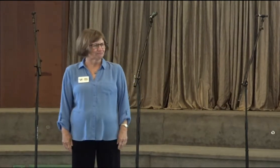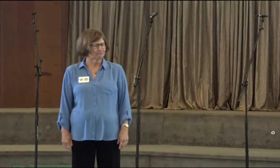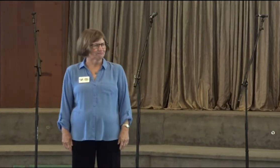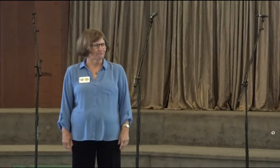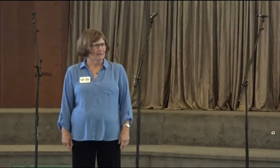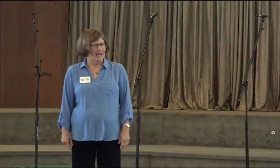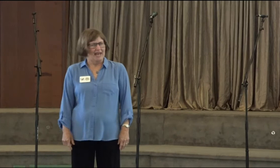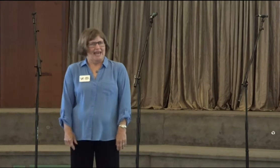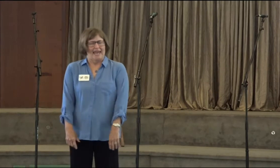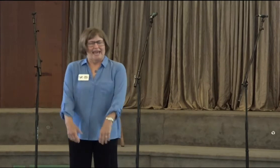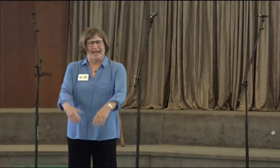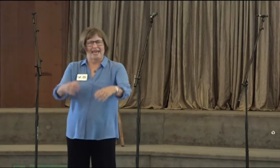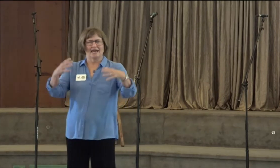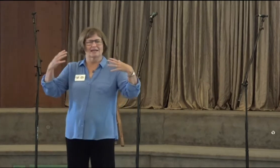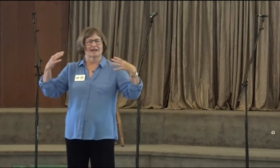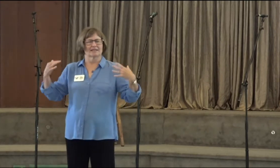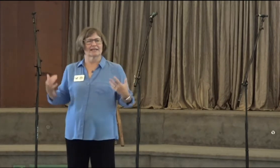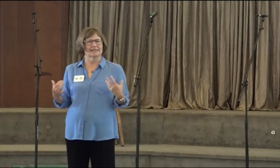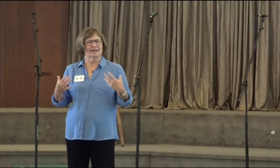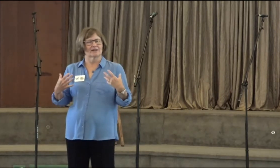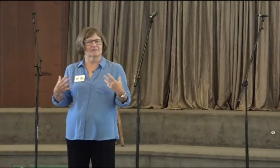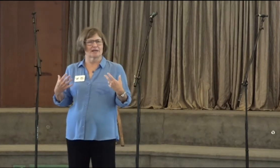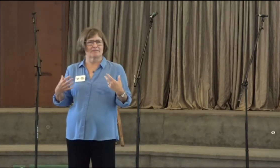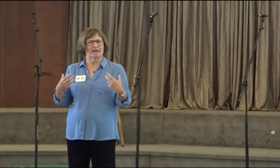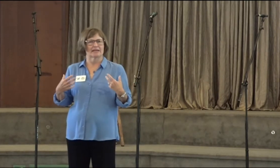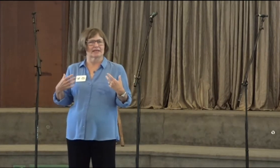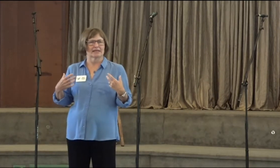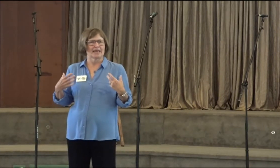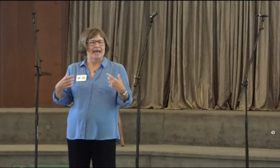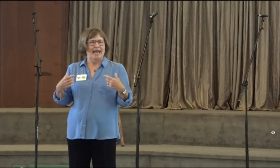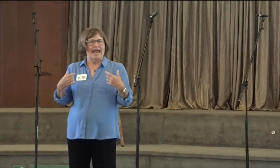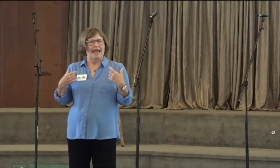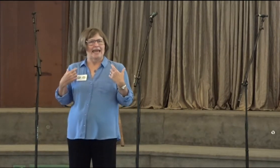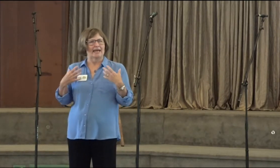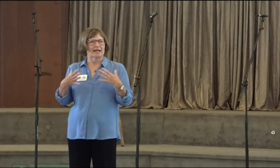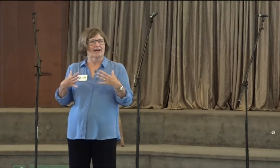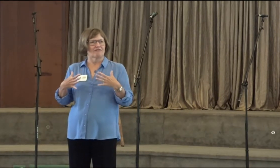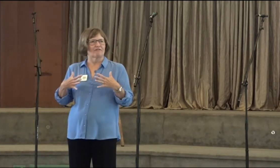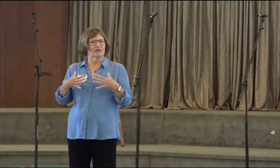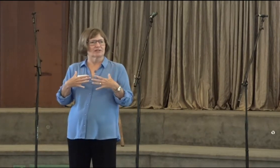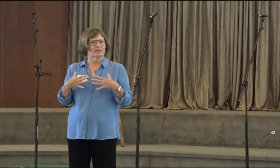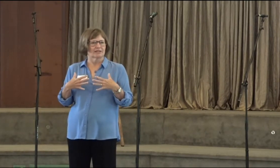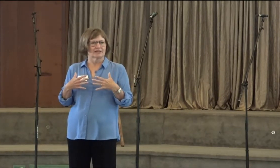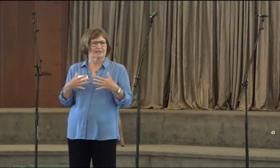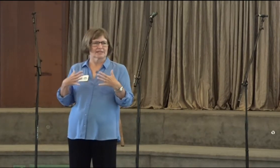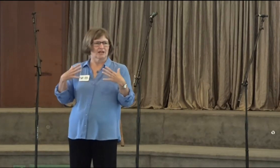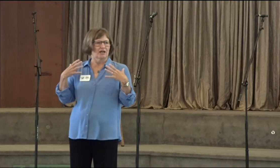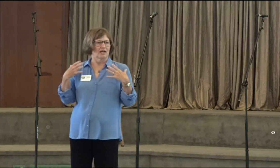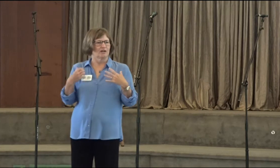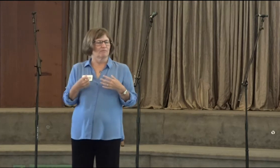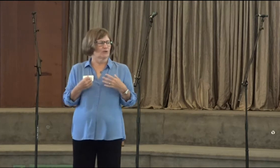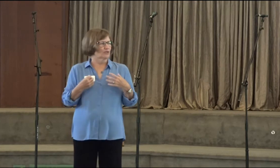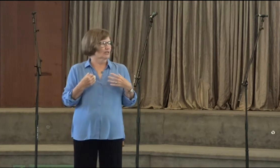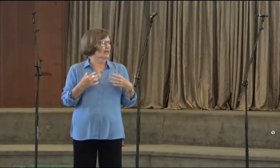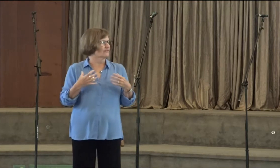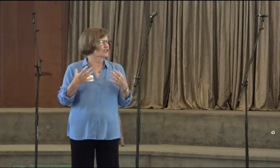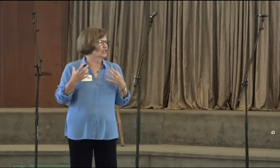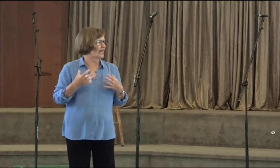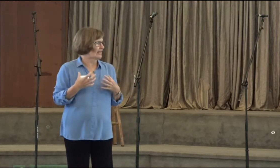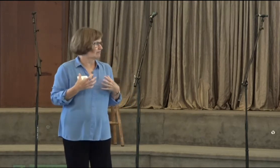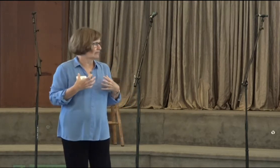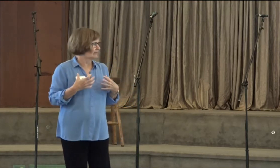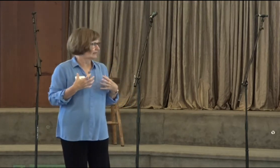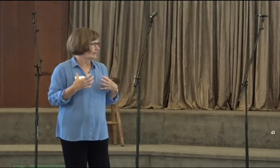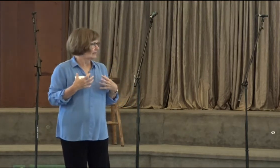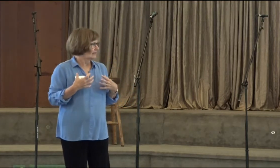and I laid down on my bed and I felt this emotion of